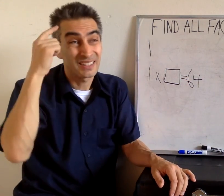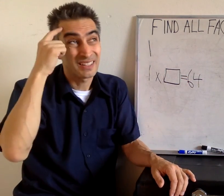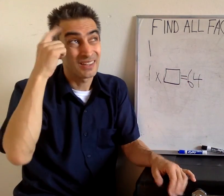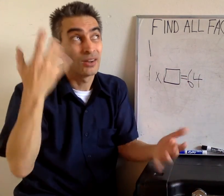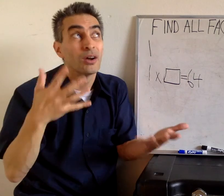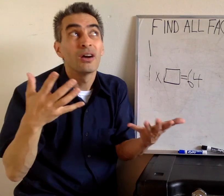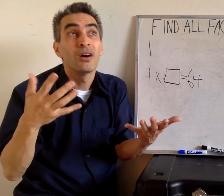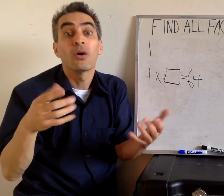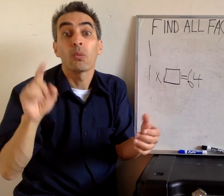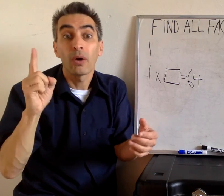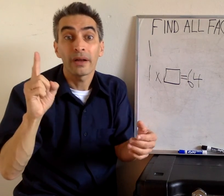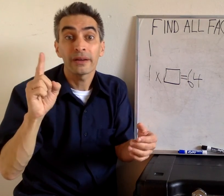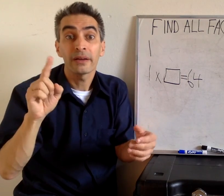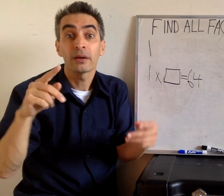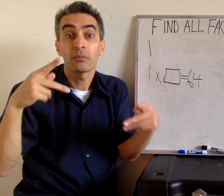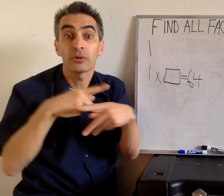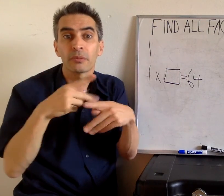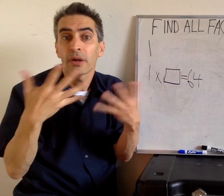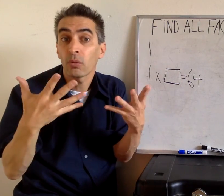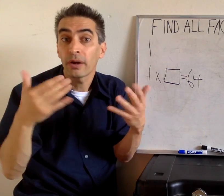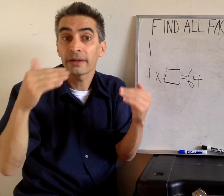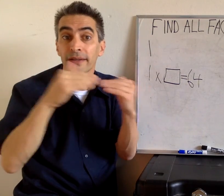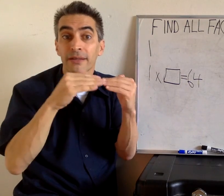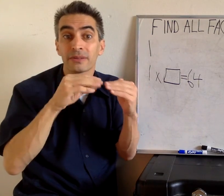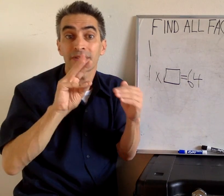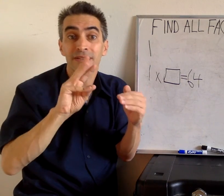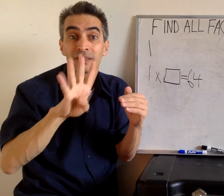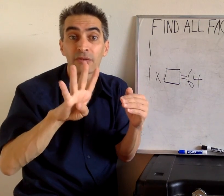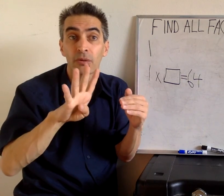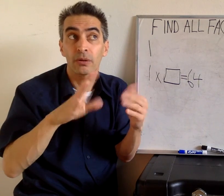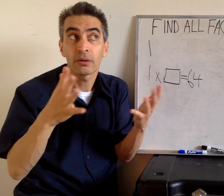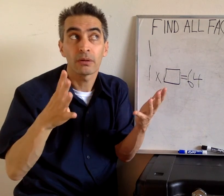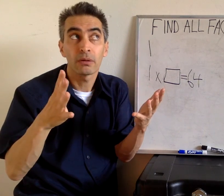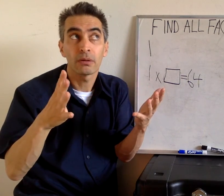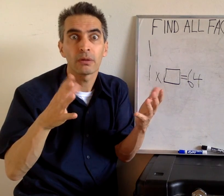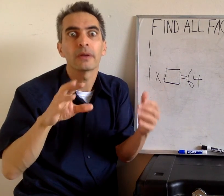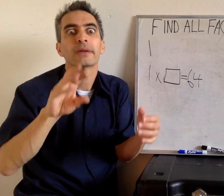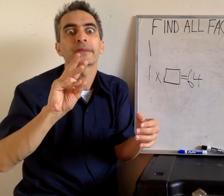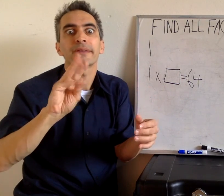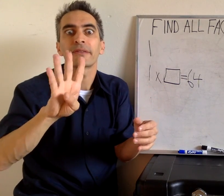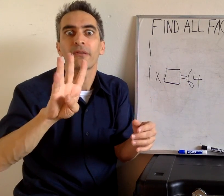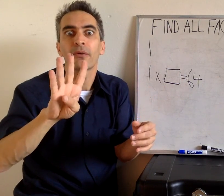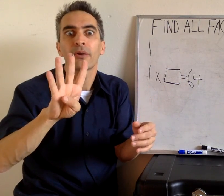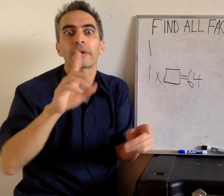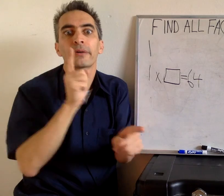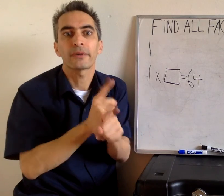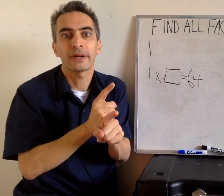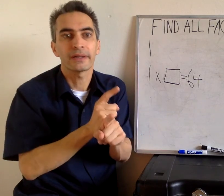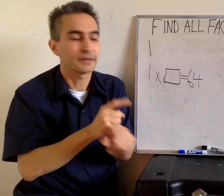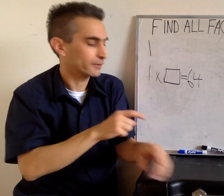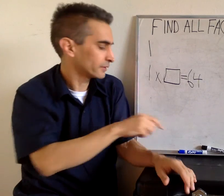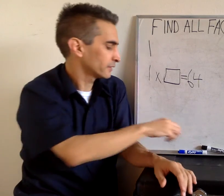Think now. 1 times what equals 64? 64, right.